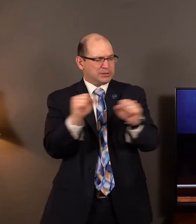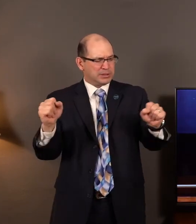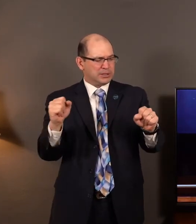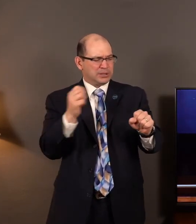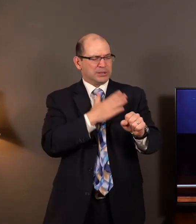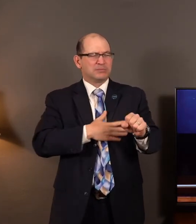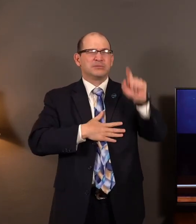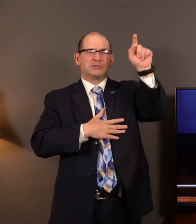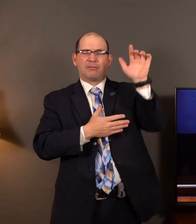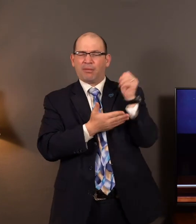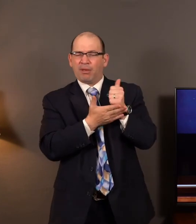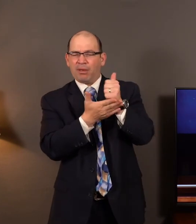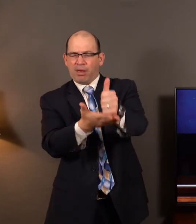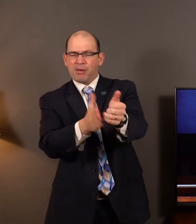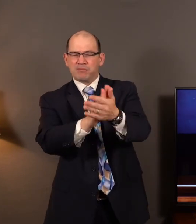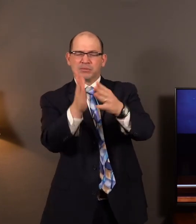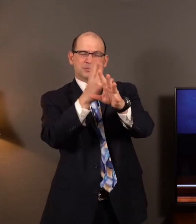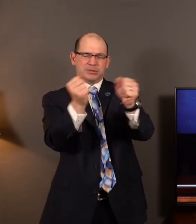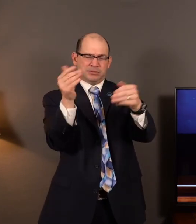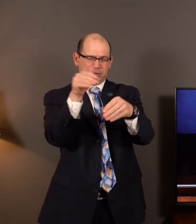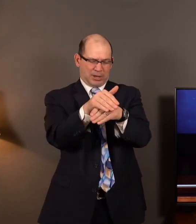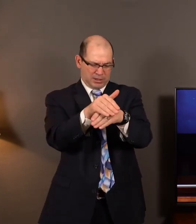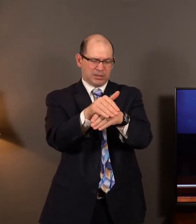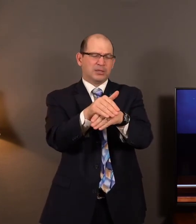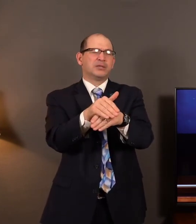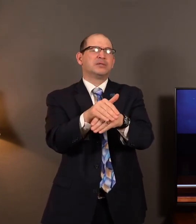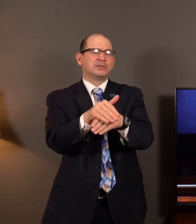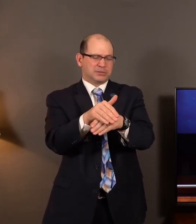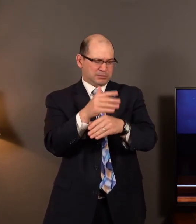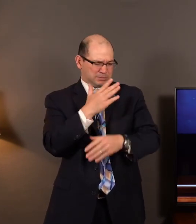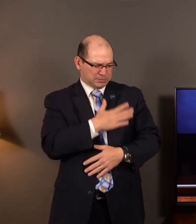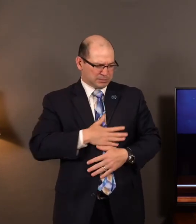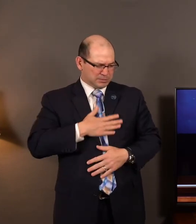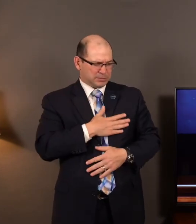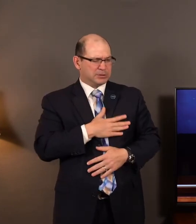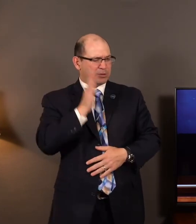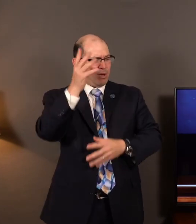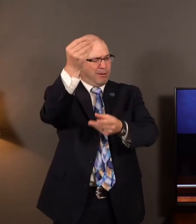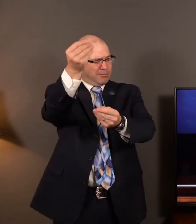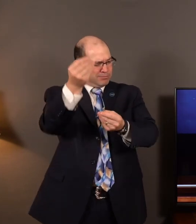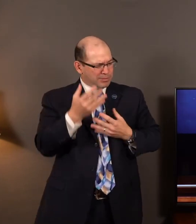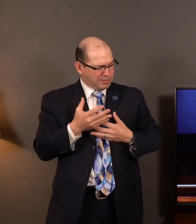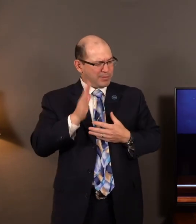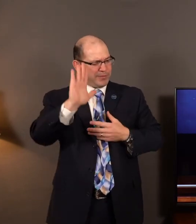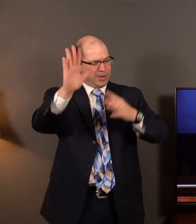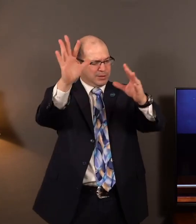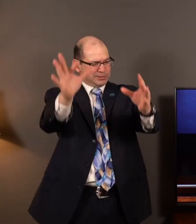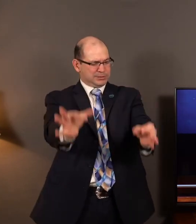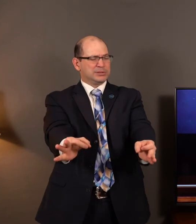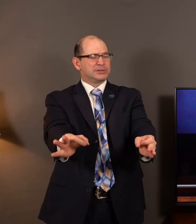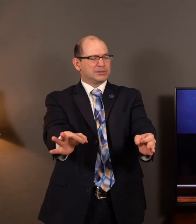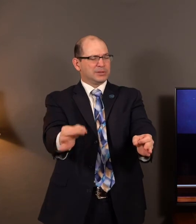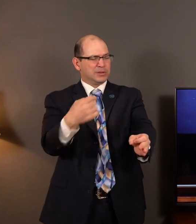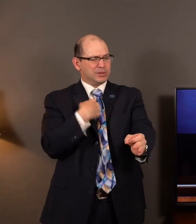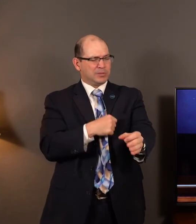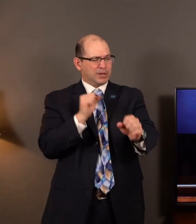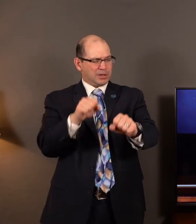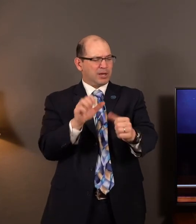would place their faith and trust in You, that they would let us know that they've made that decision so that we can reach out to them and